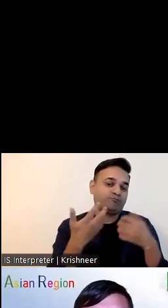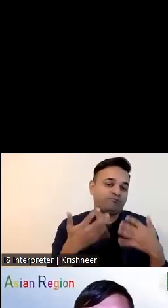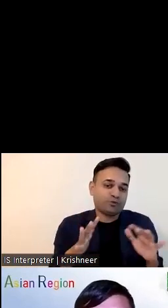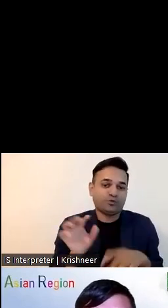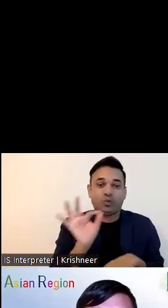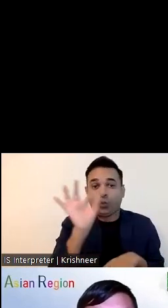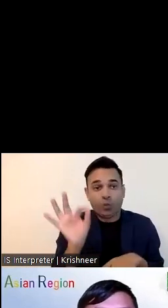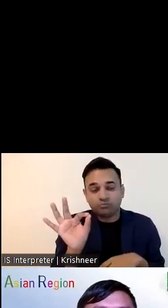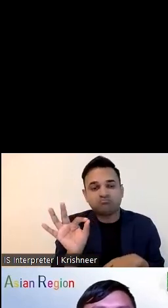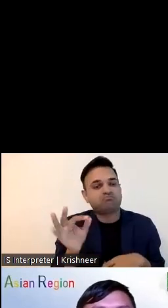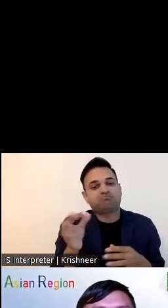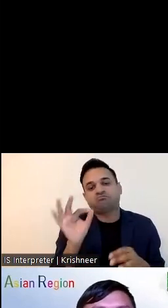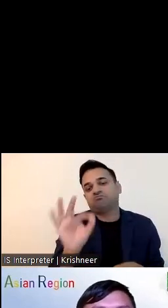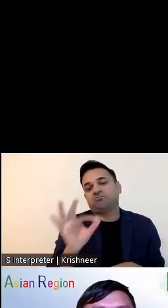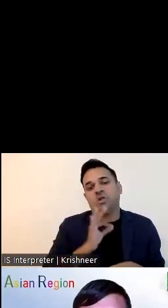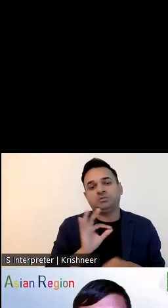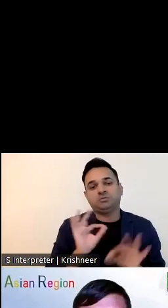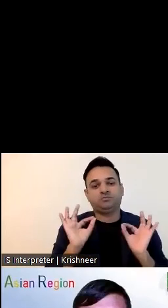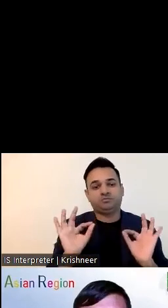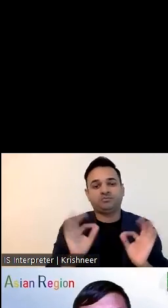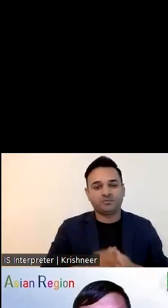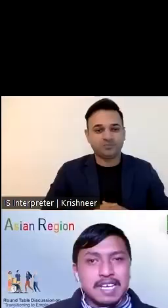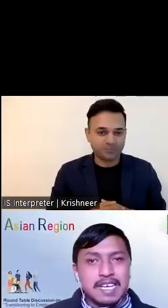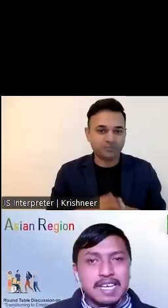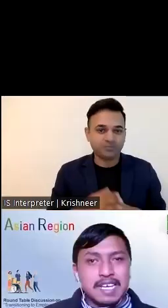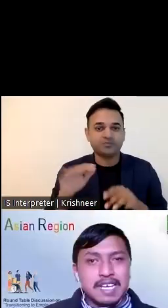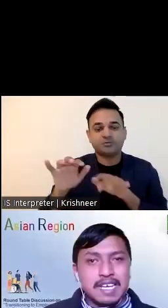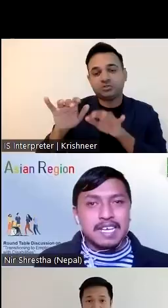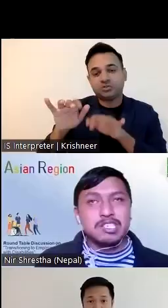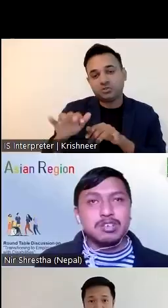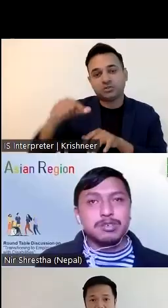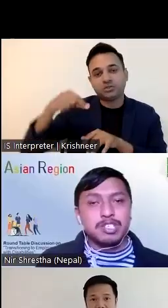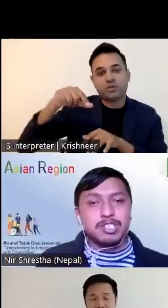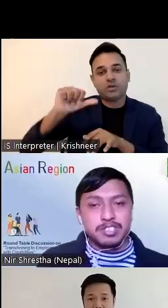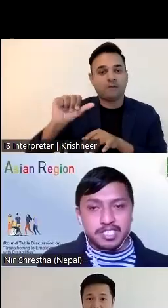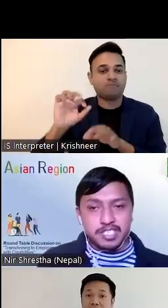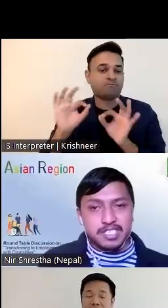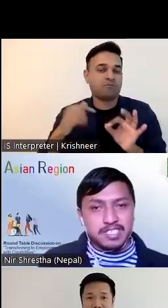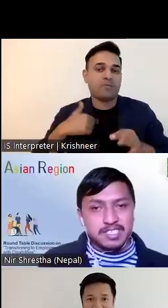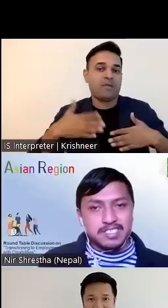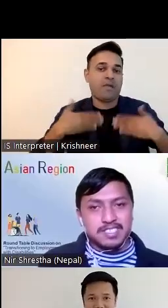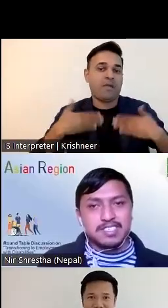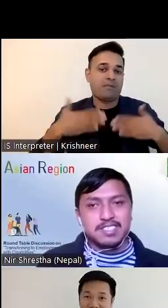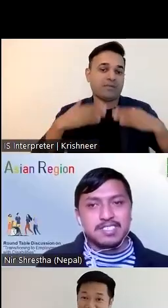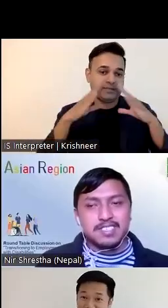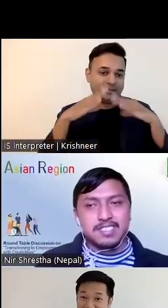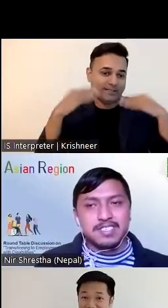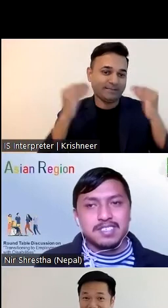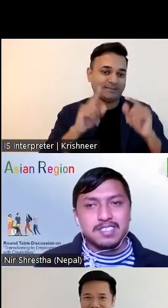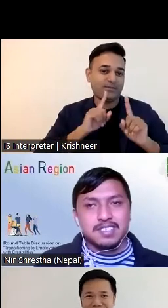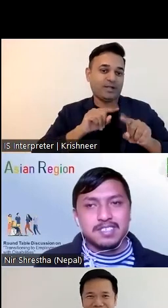very happy to get this platform thanks everyone for this time for this opportunity thank you over to you uh